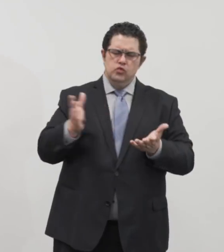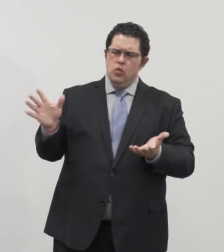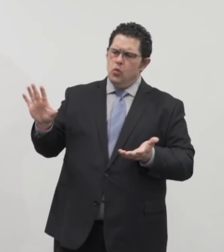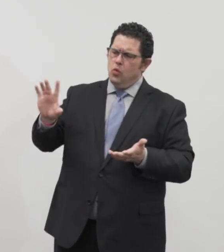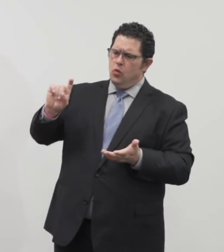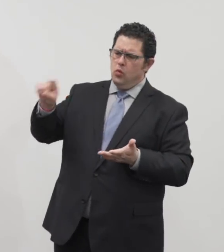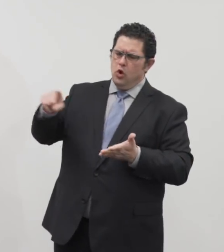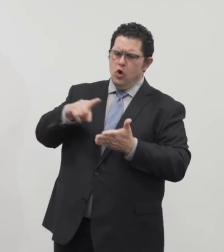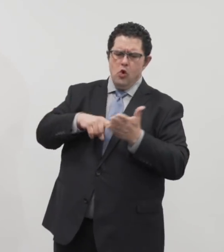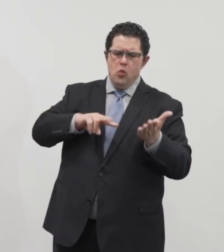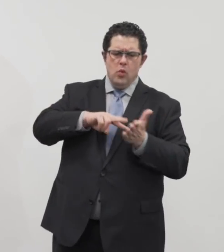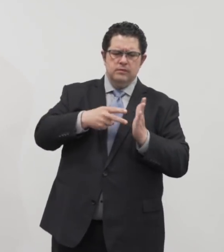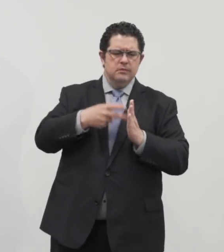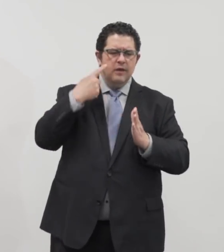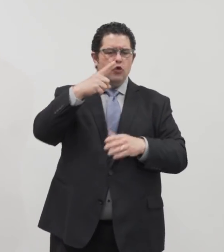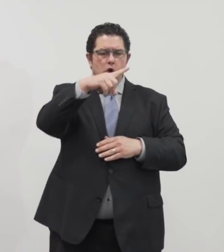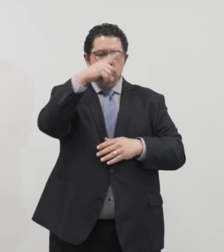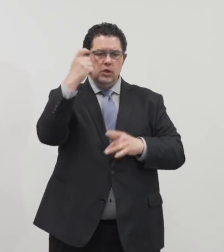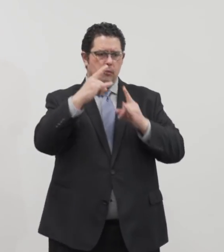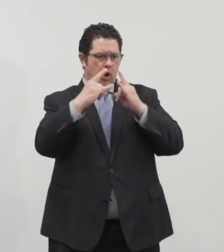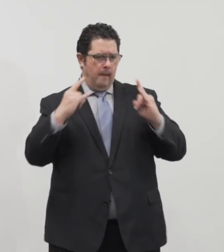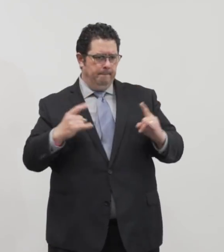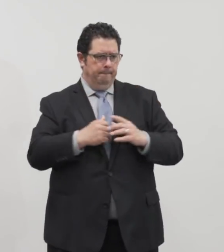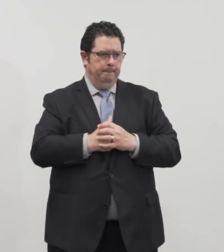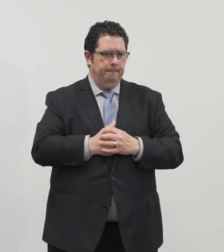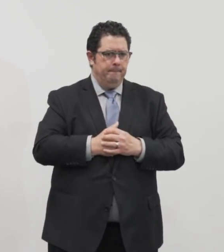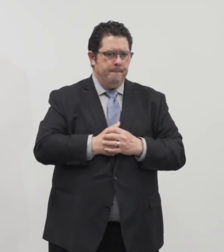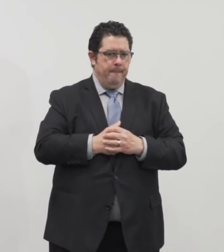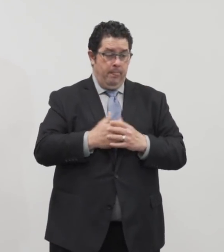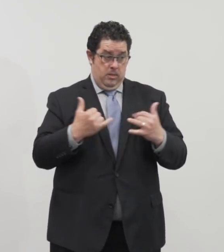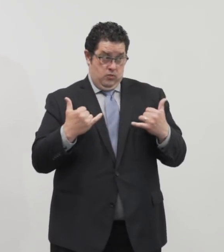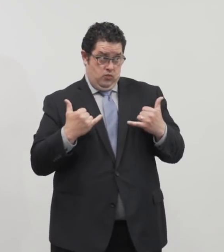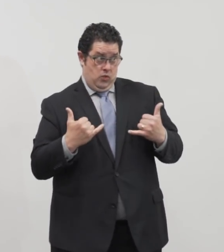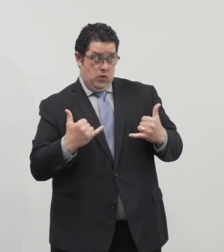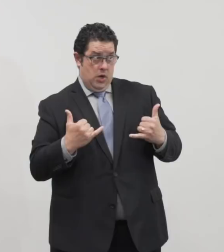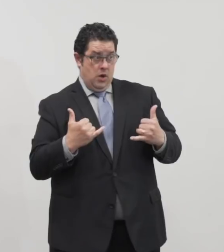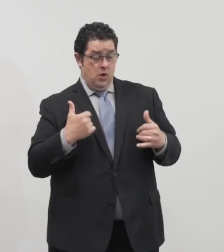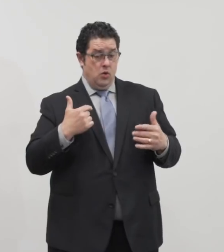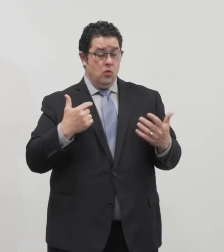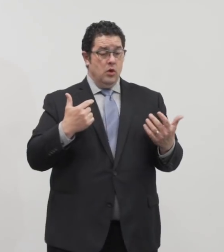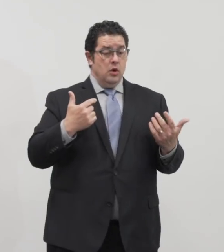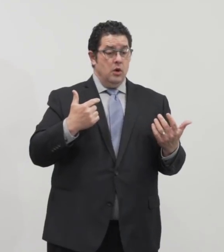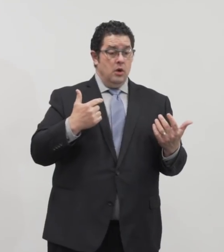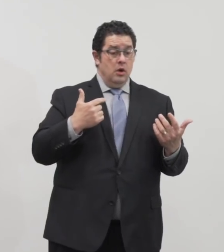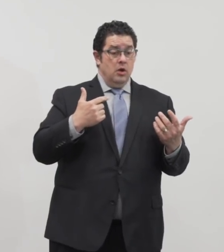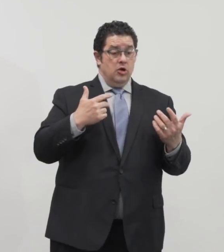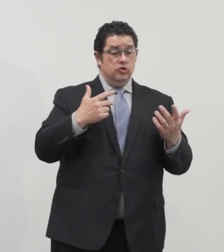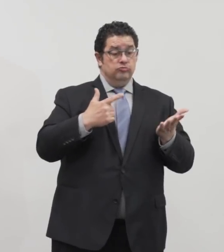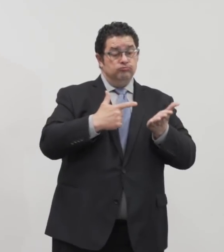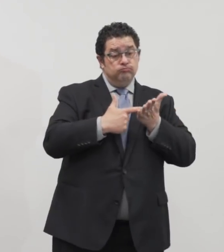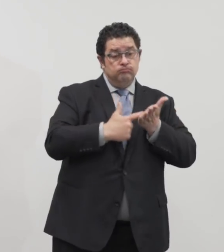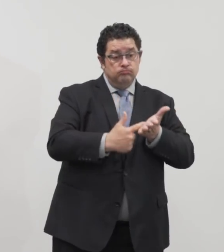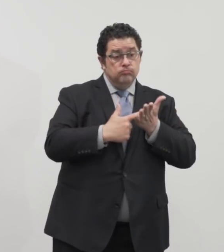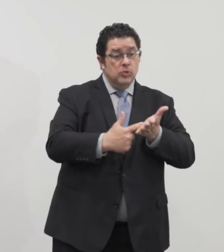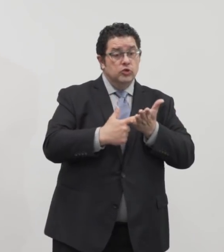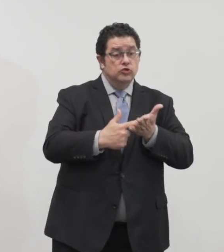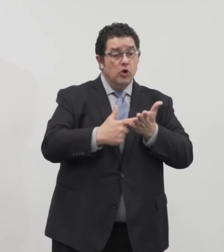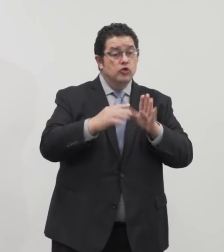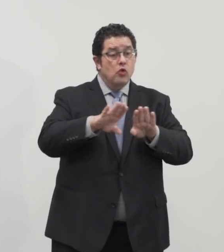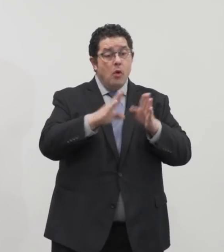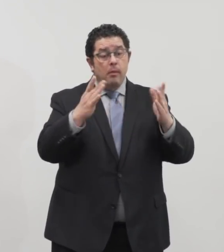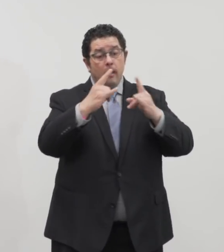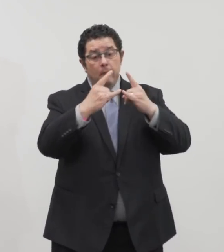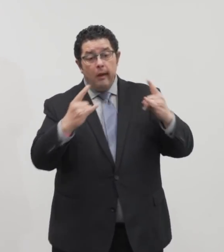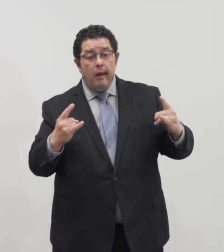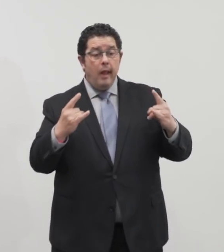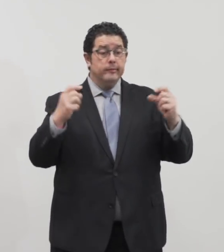mean for summer care? We are, at this point, are not ready to discuss opening of camps